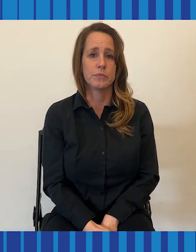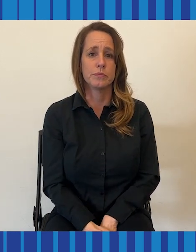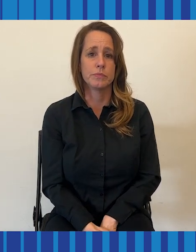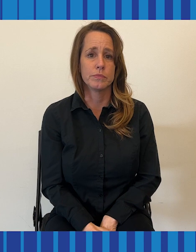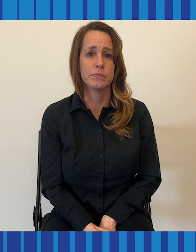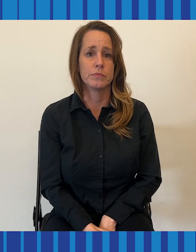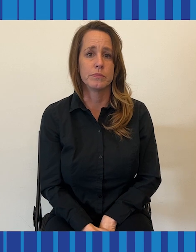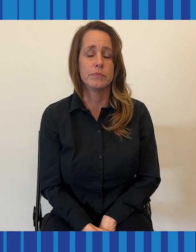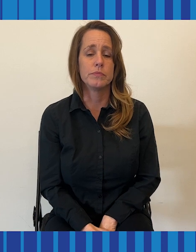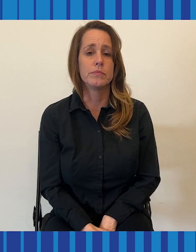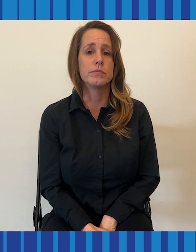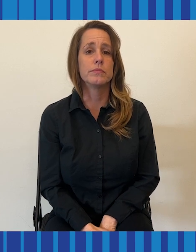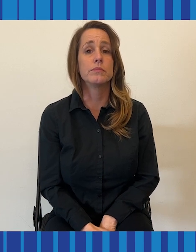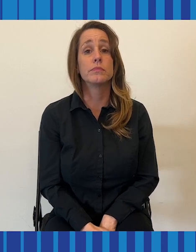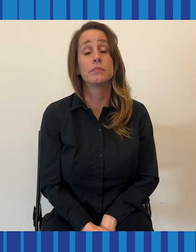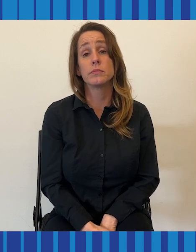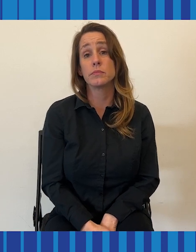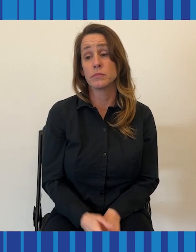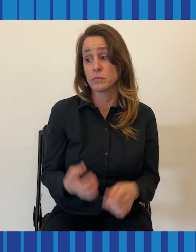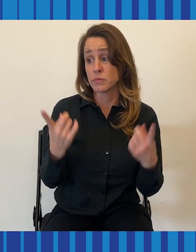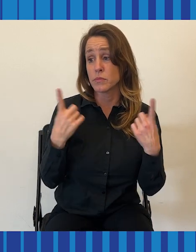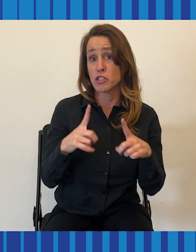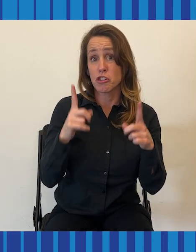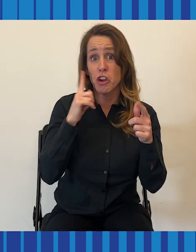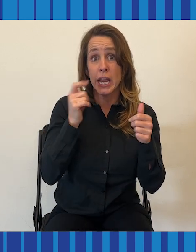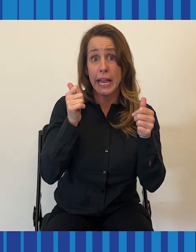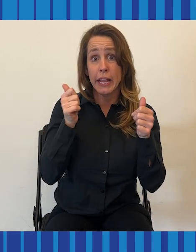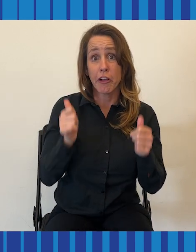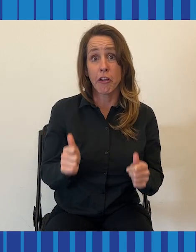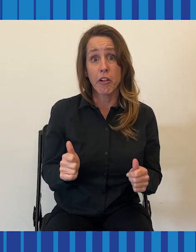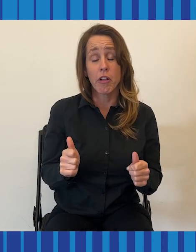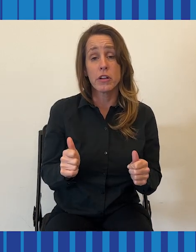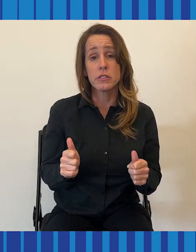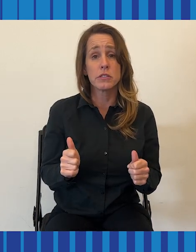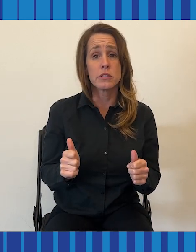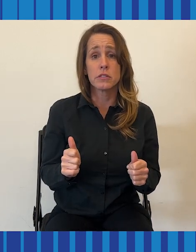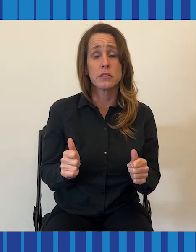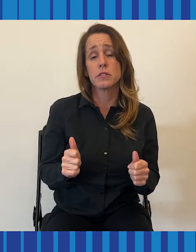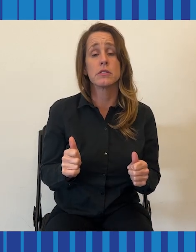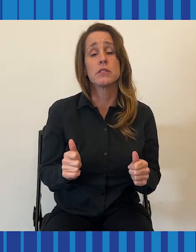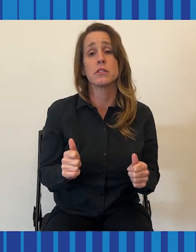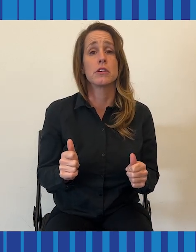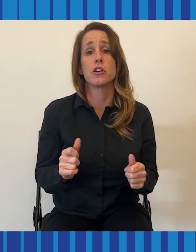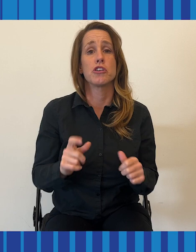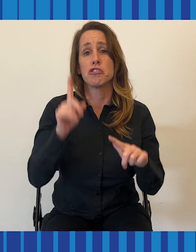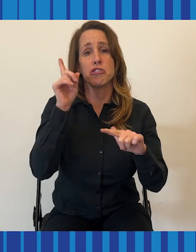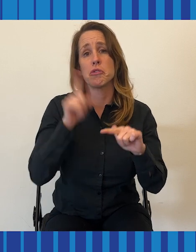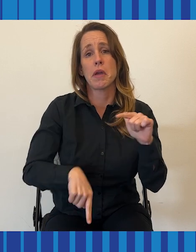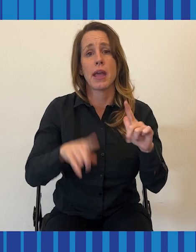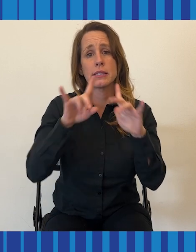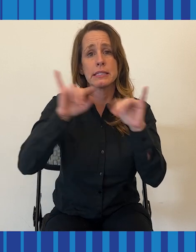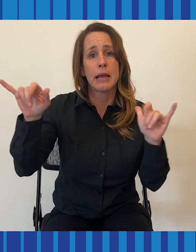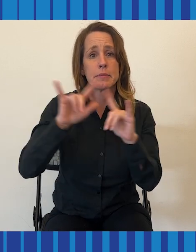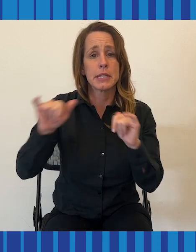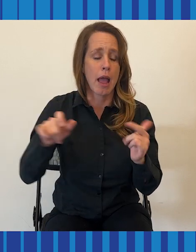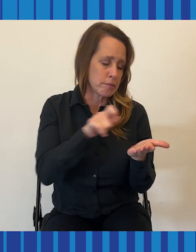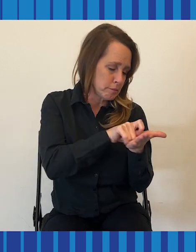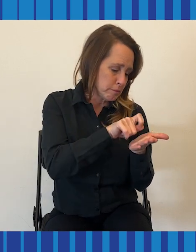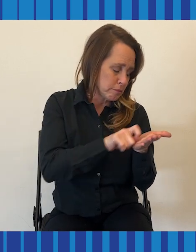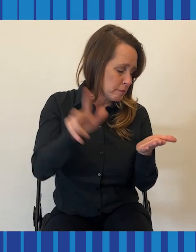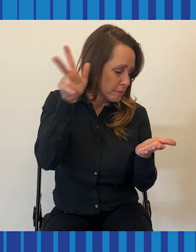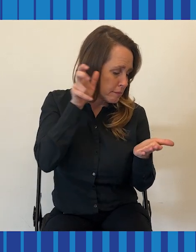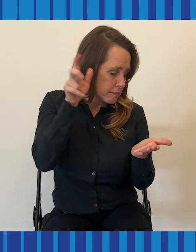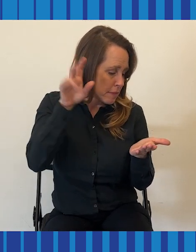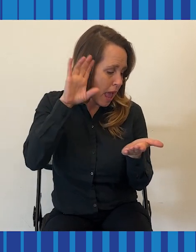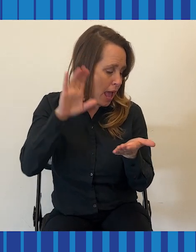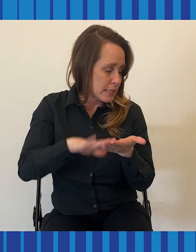hearing loss, you're not writing out a grocery list and listening to your husband. You aren't finishing